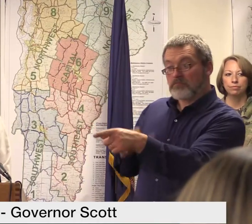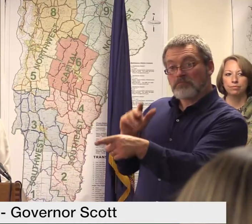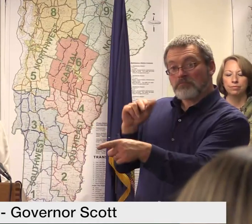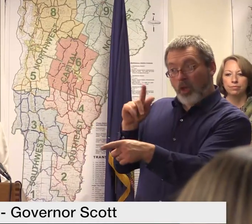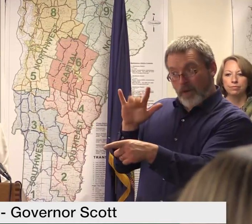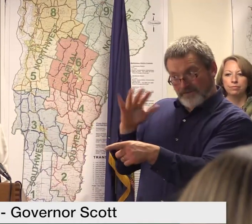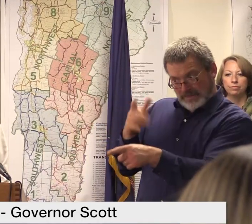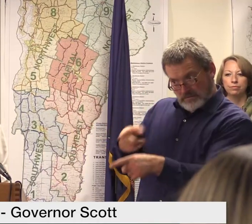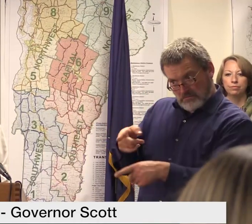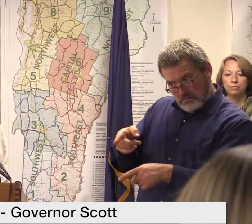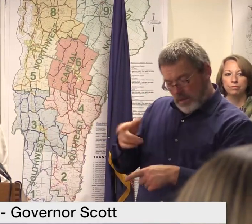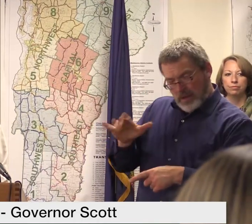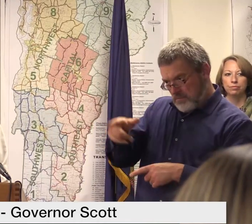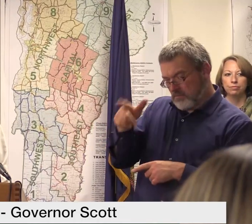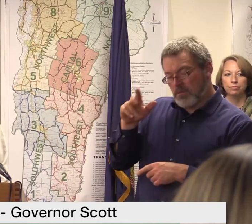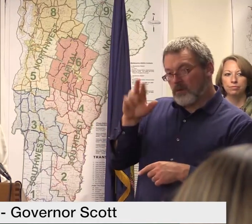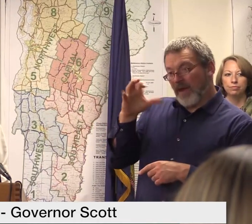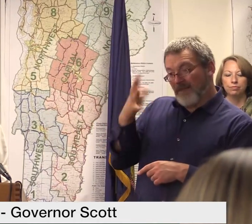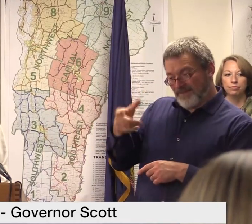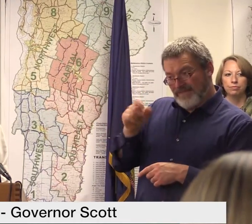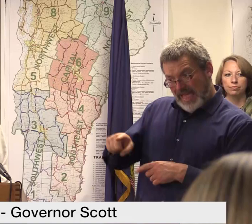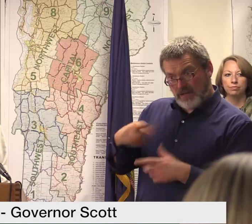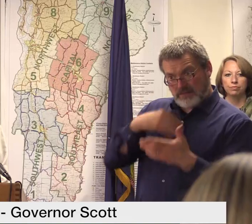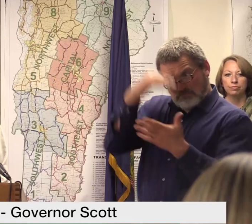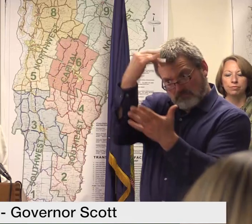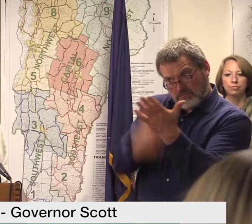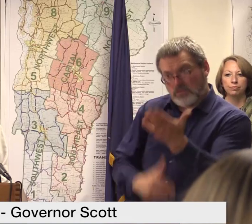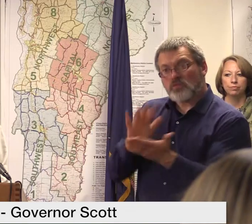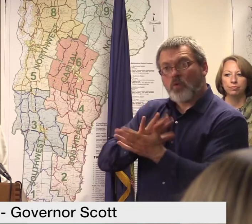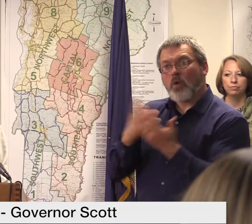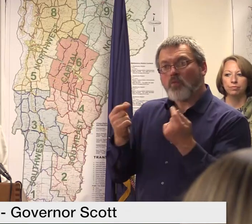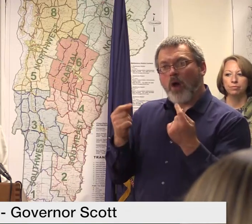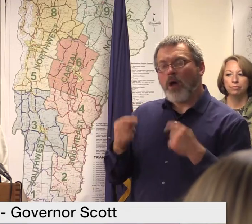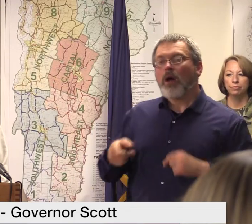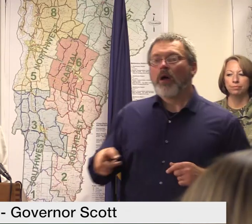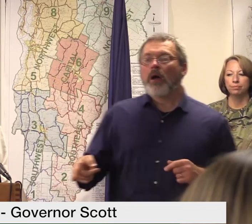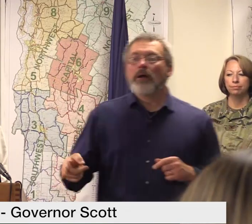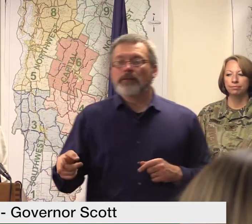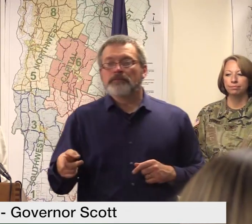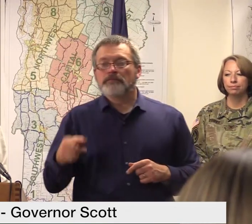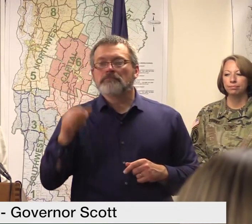as we could uh last time there's just been a few more updates since the last year